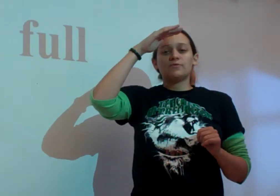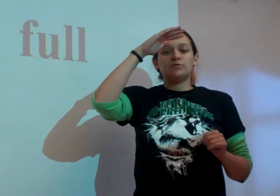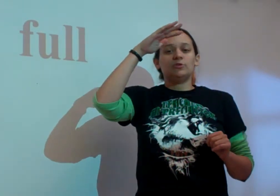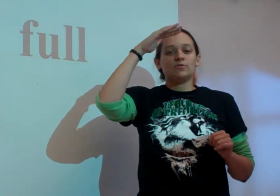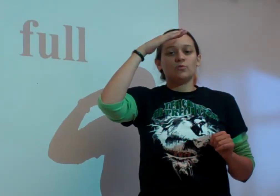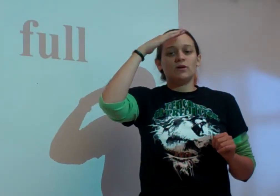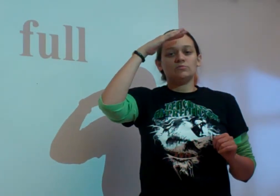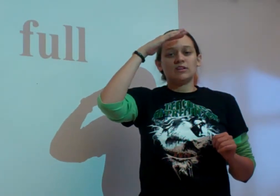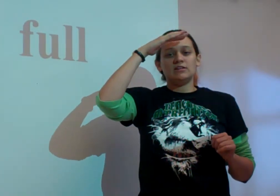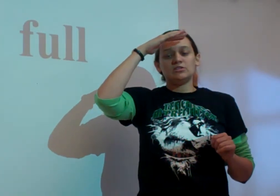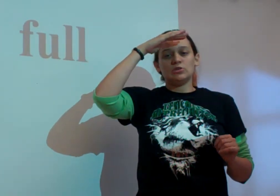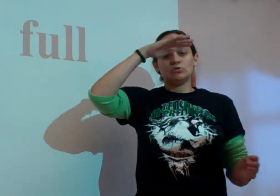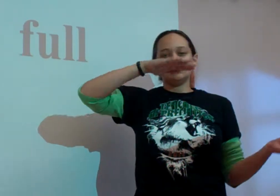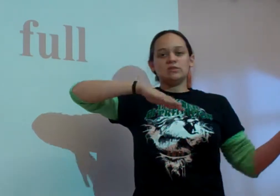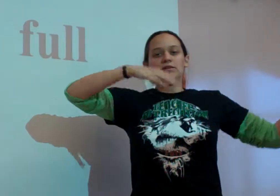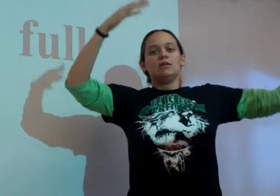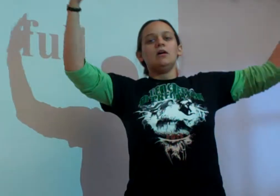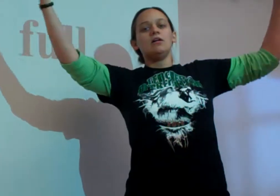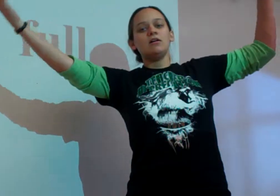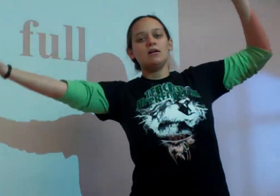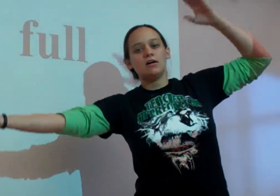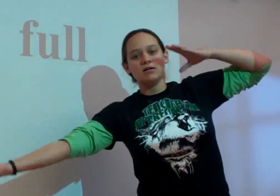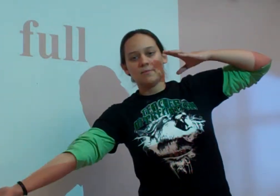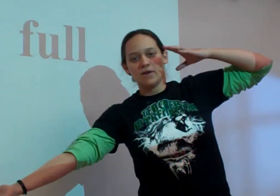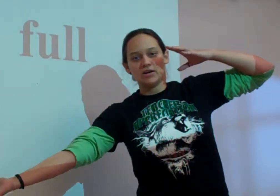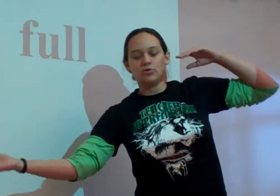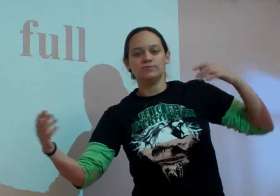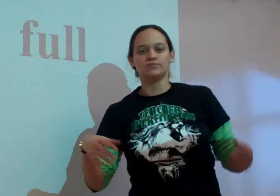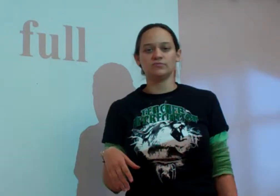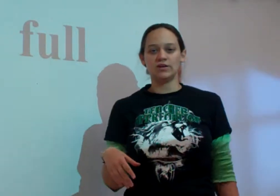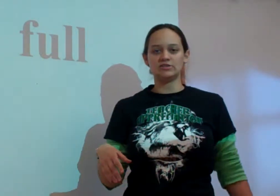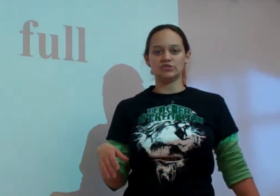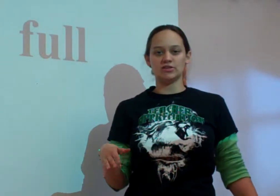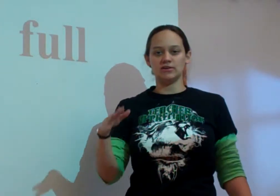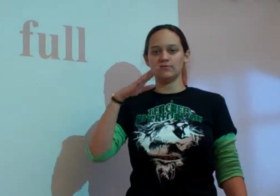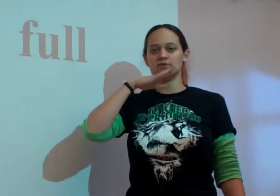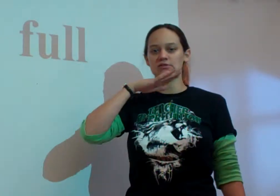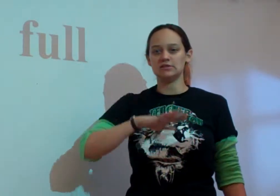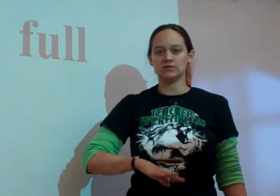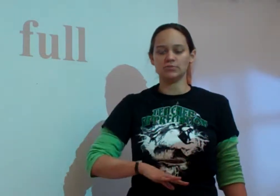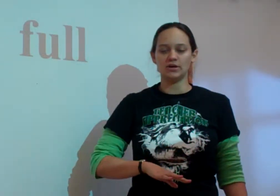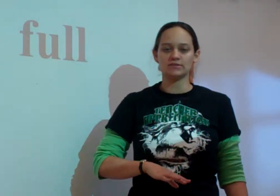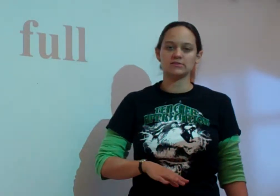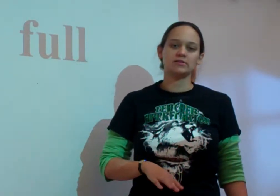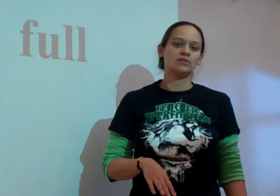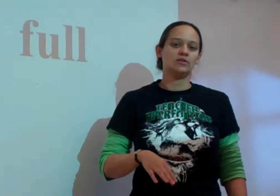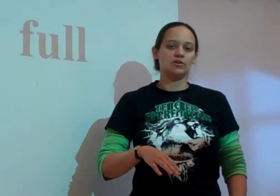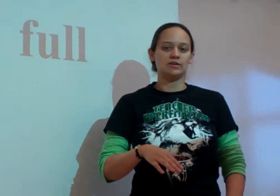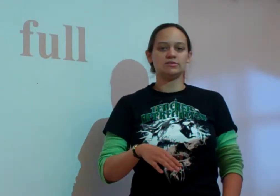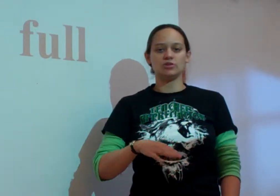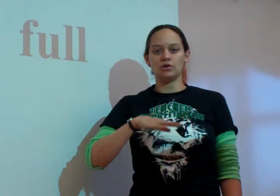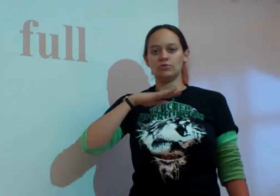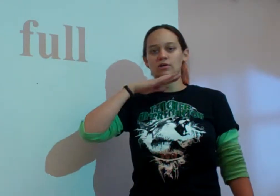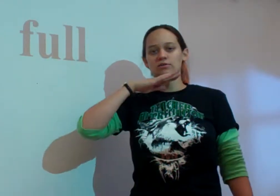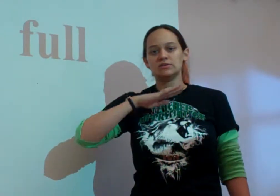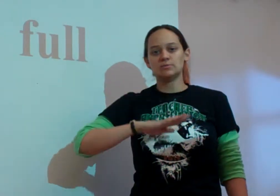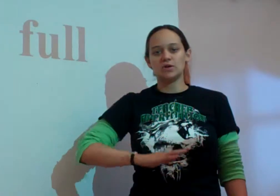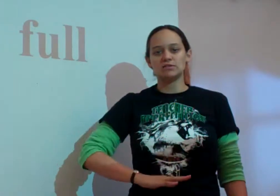full and overwhelmed and I need to go to the meadow to just kind of decompress. Alright, so this depends